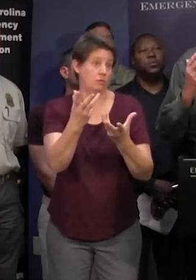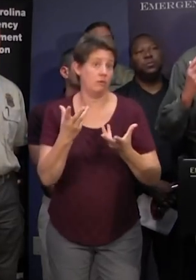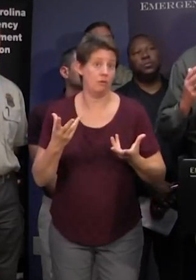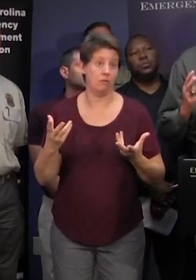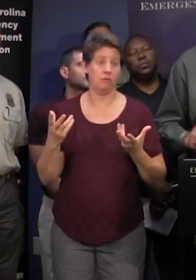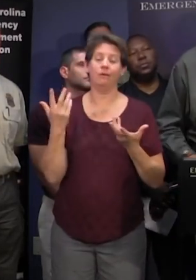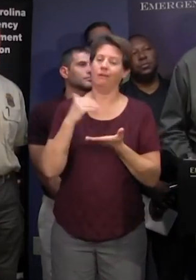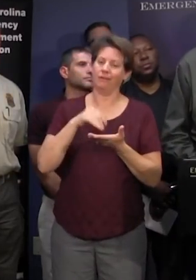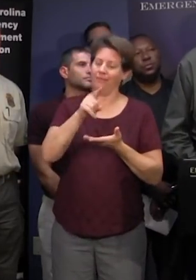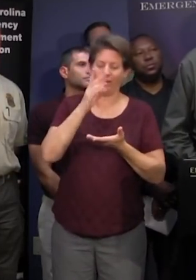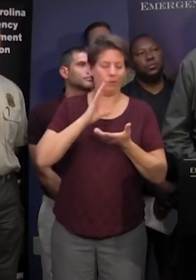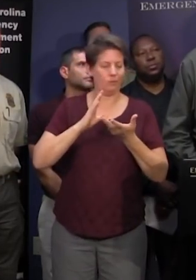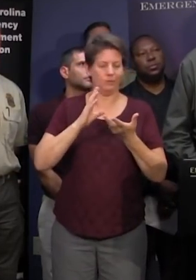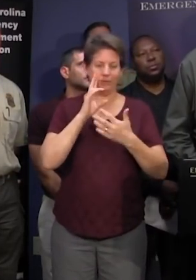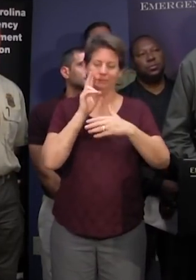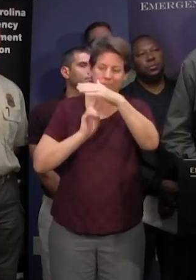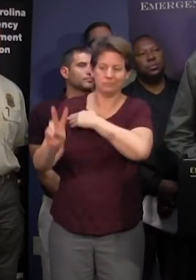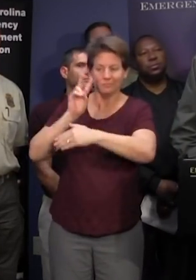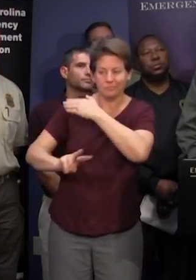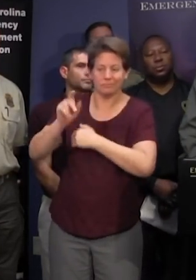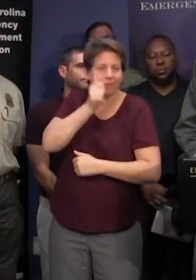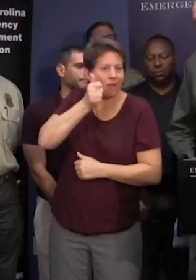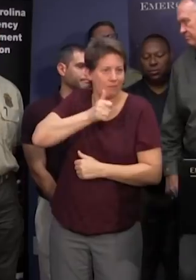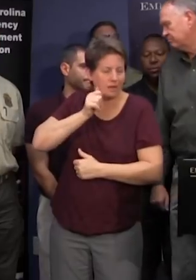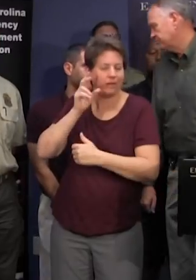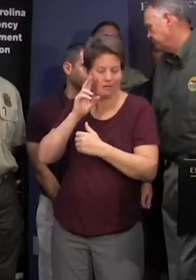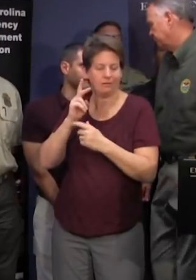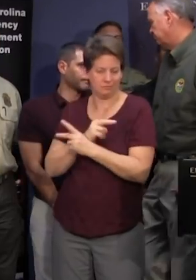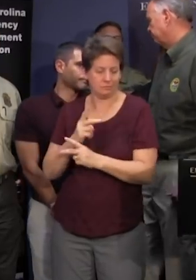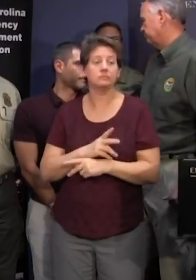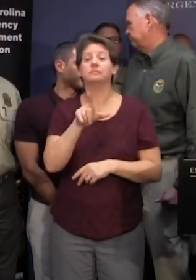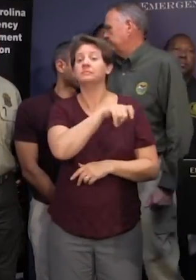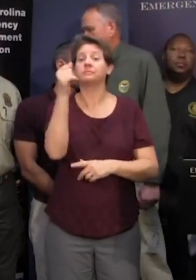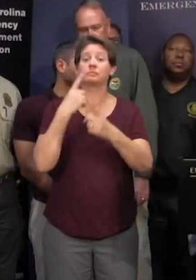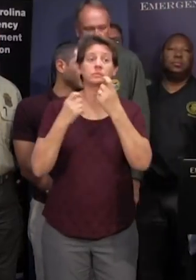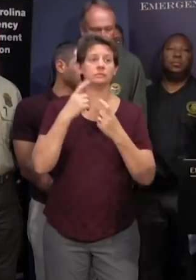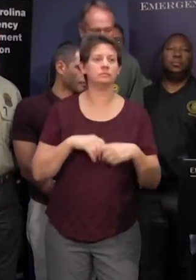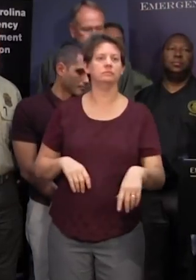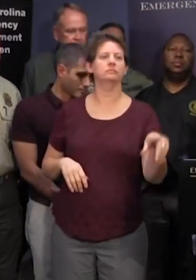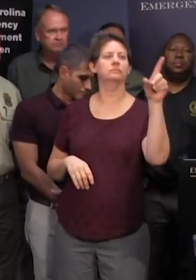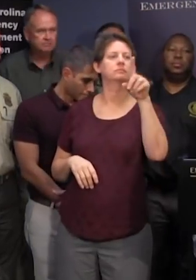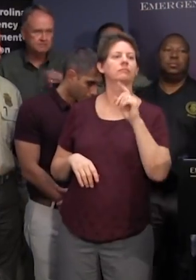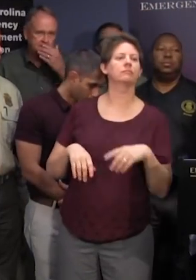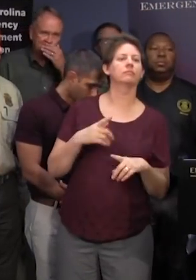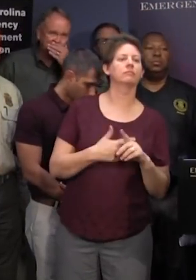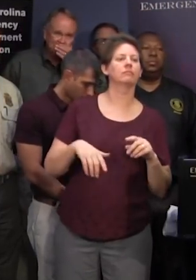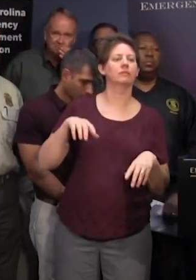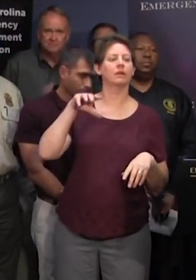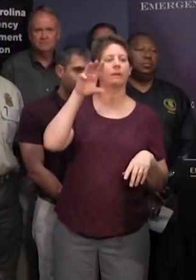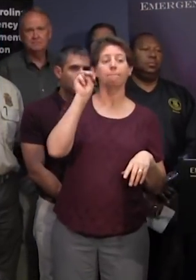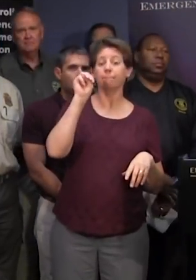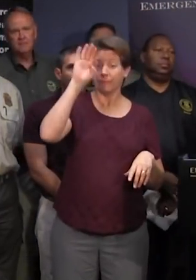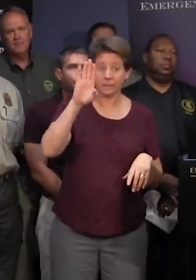those models are run daily thank you you further questions for myrtle beach residents who are